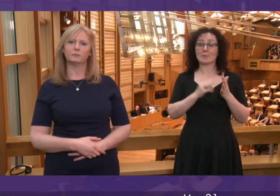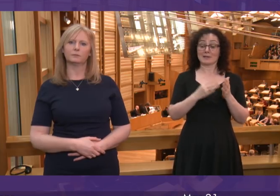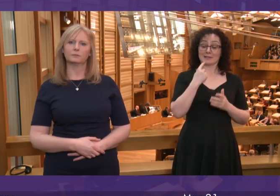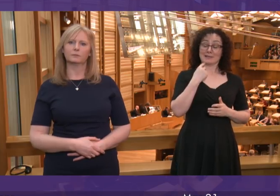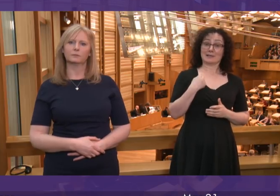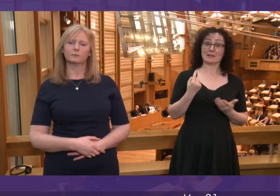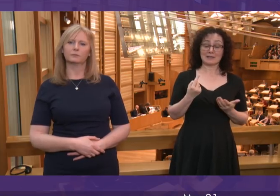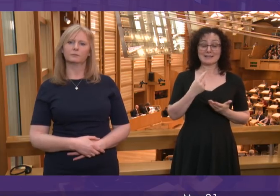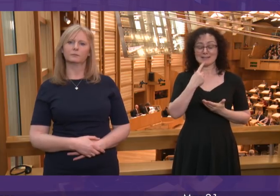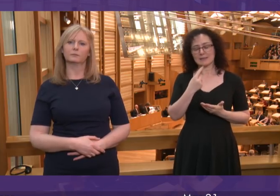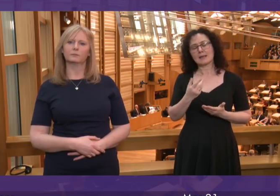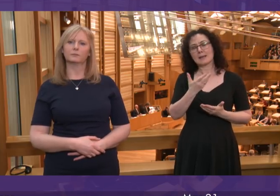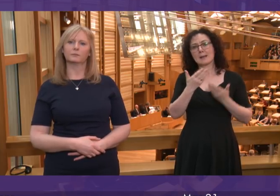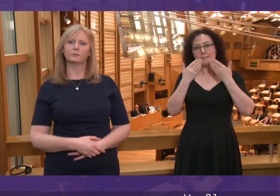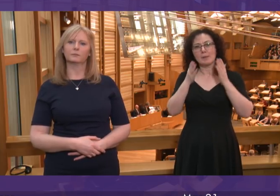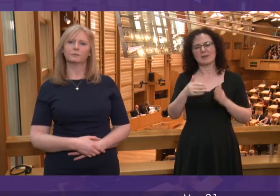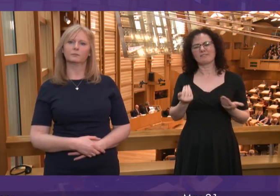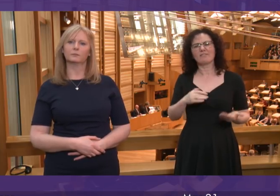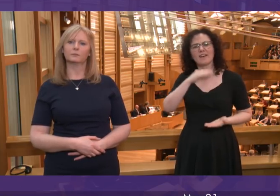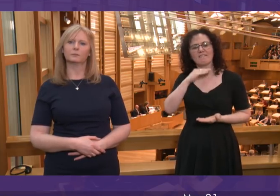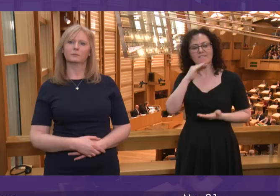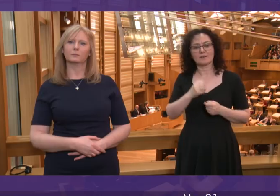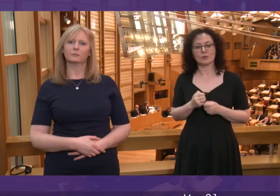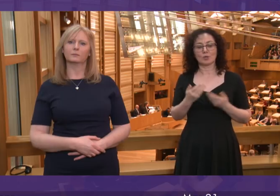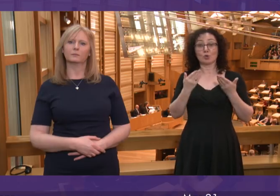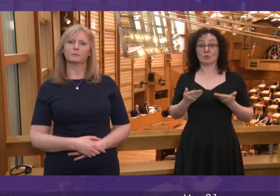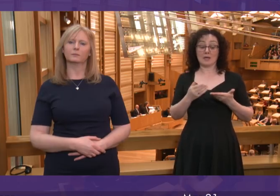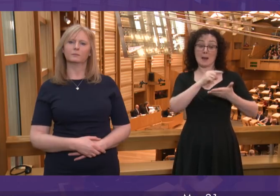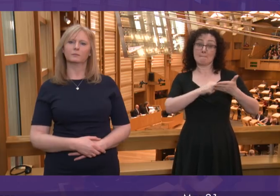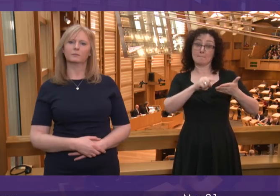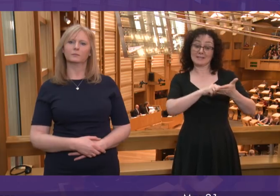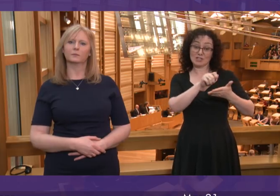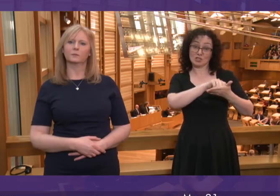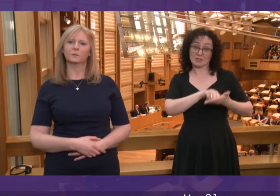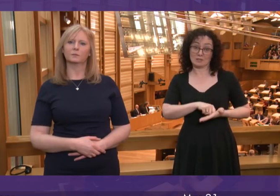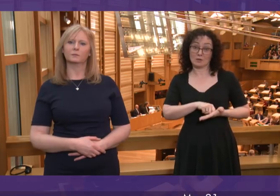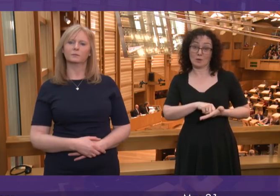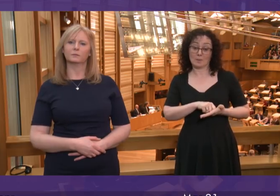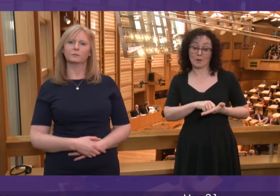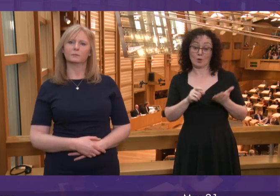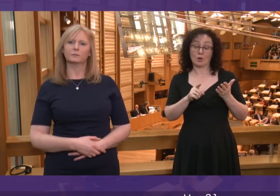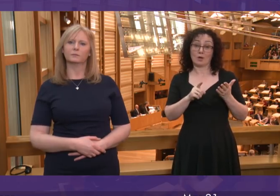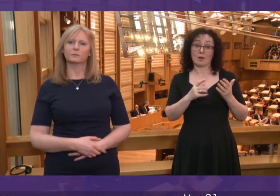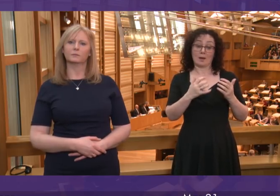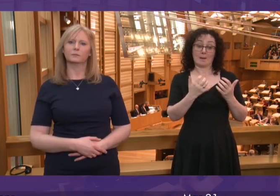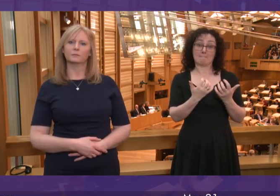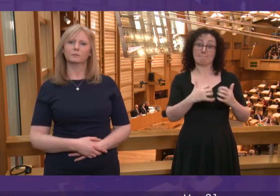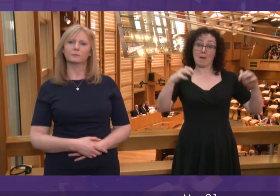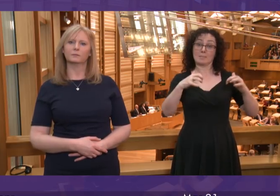that the public have had enough. Today, a petition on the UK Parliament website calling for Article 50 to be revoked is already